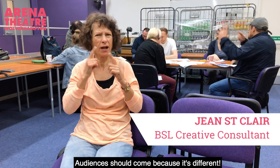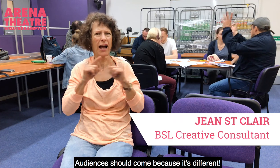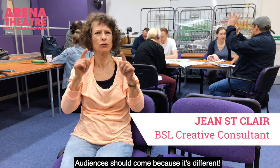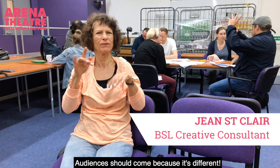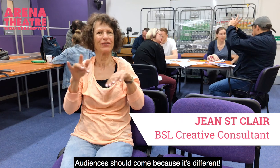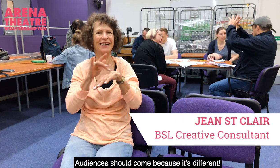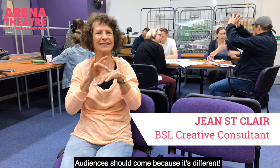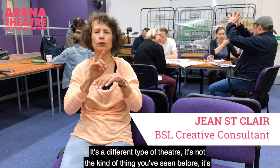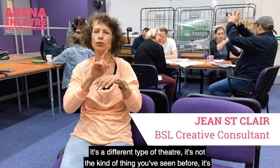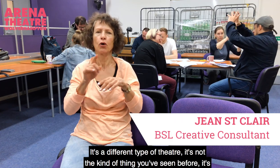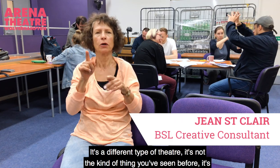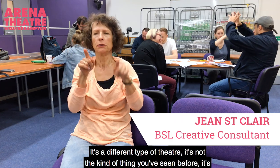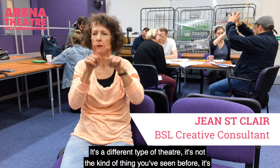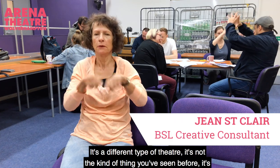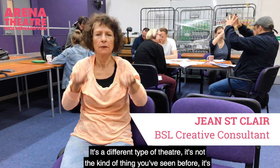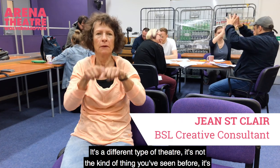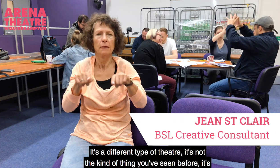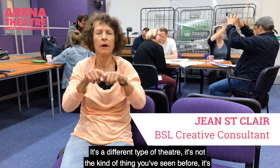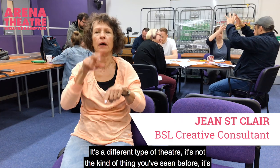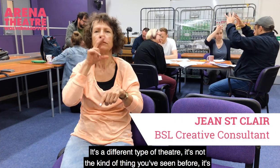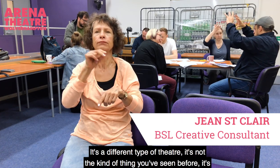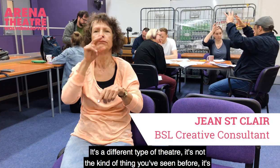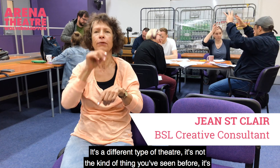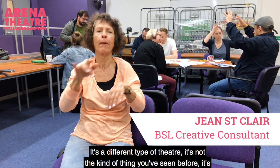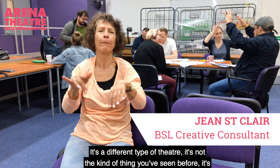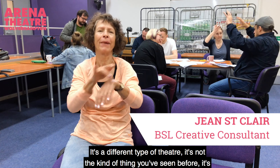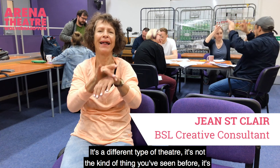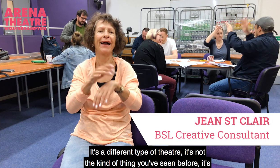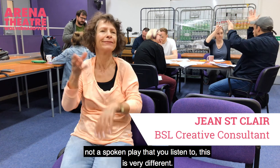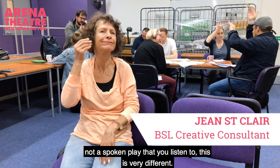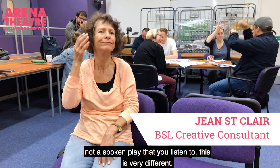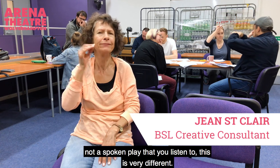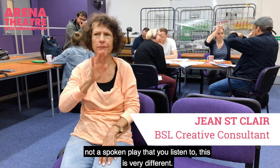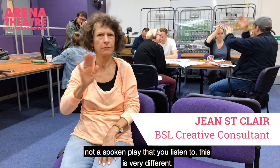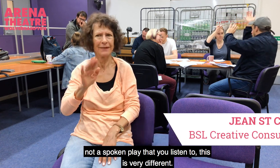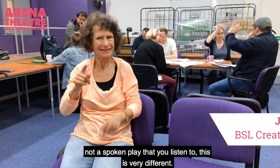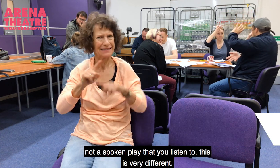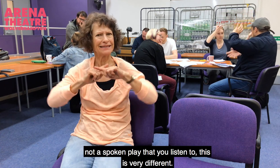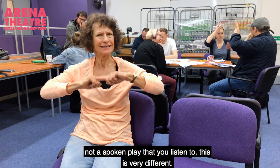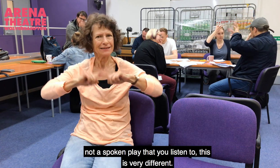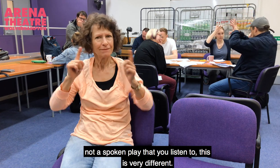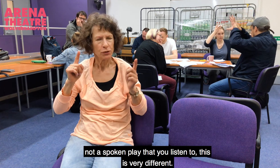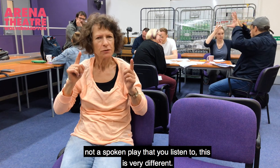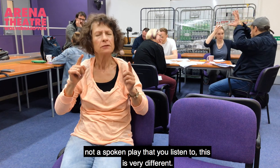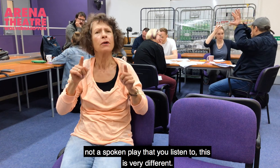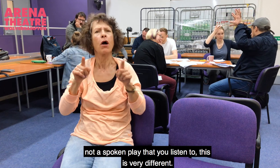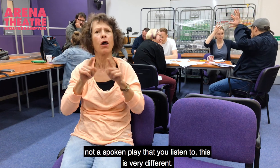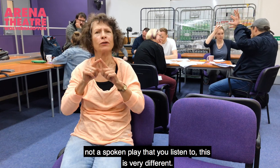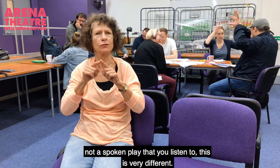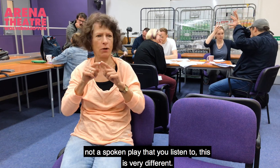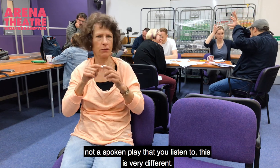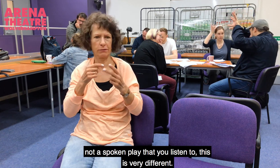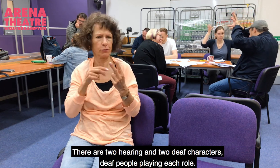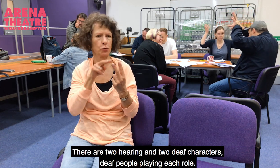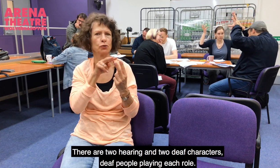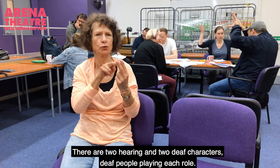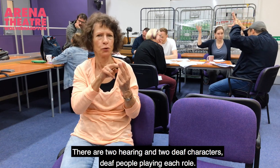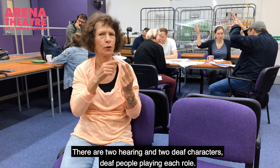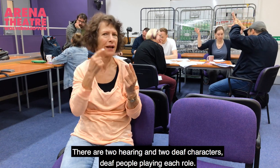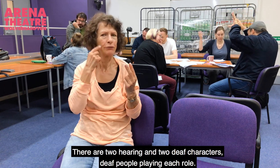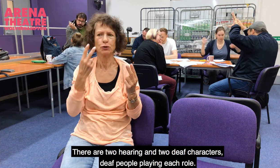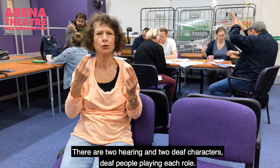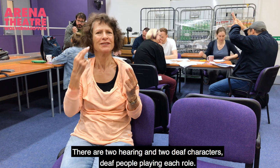it's different it's a different type of theatre it's not anything you've seen before it's not a spoken play that you listen to this is very different